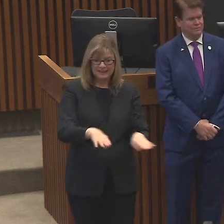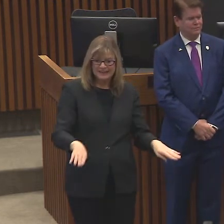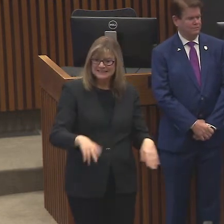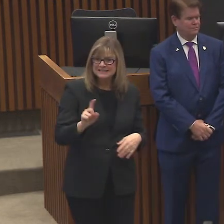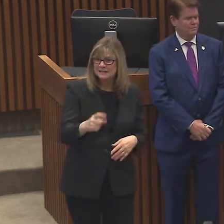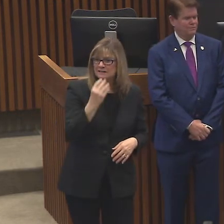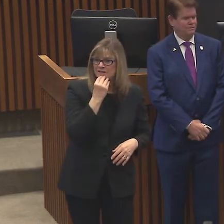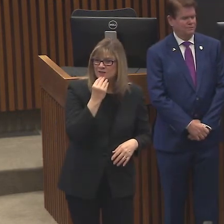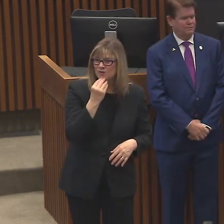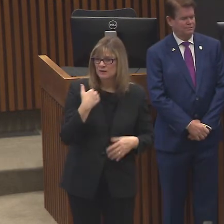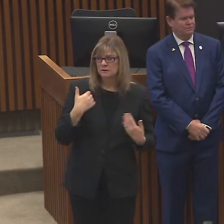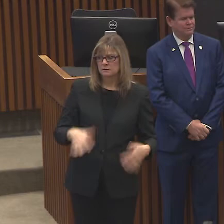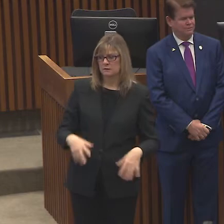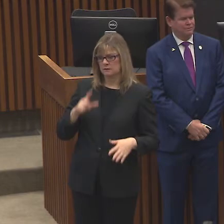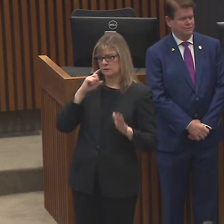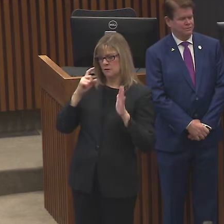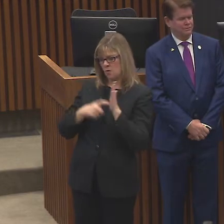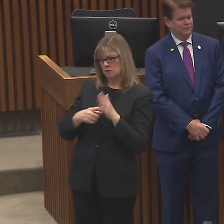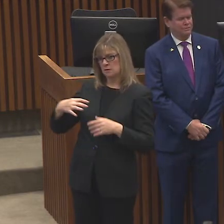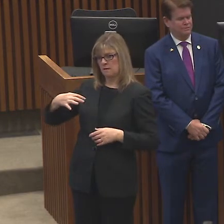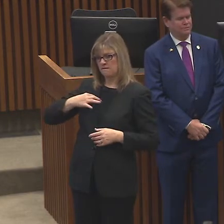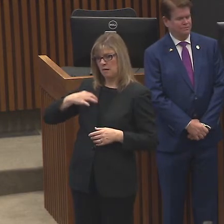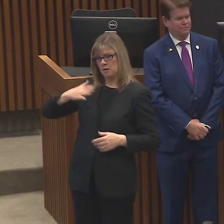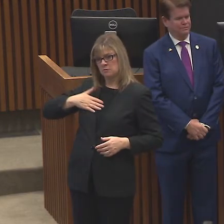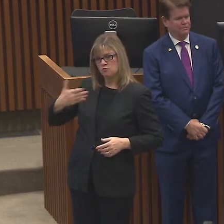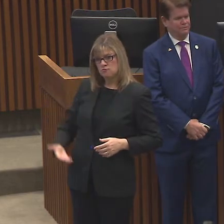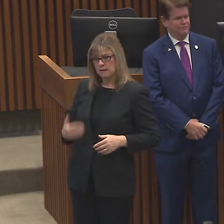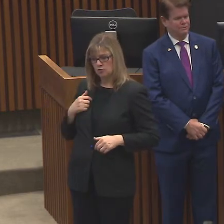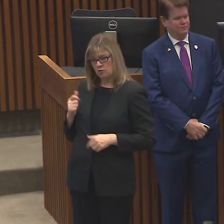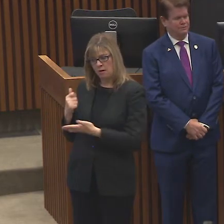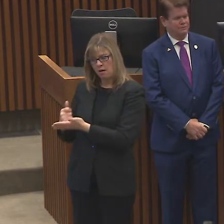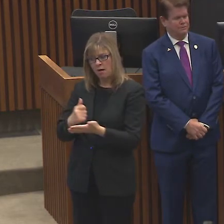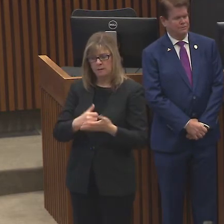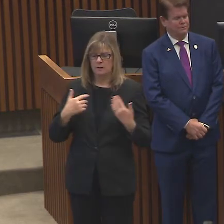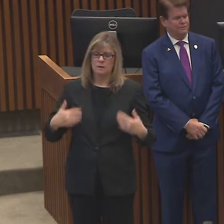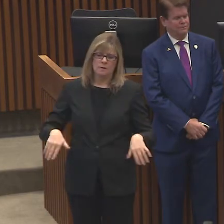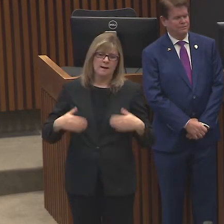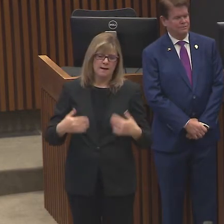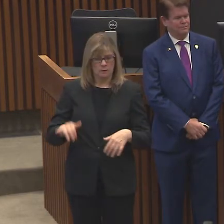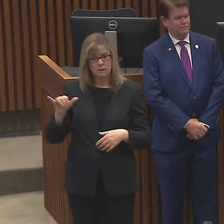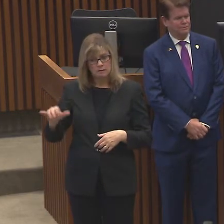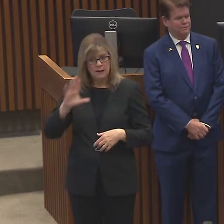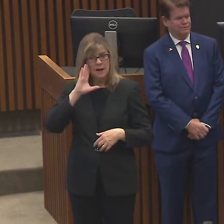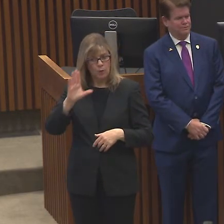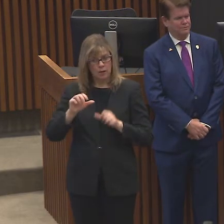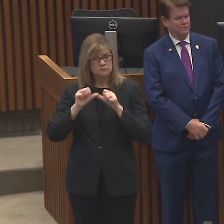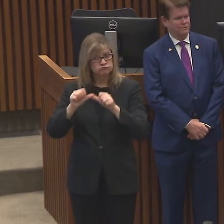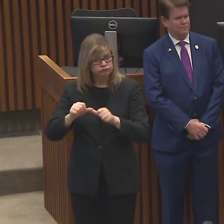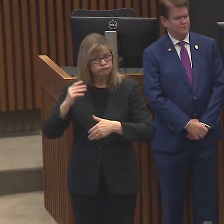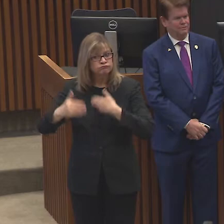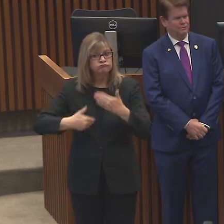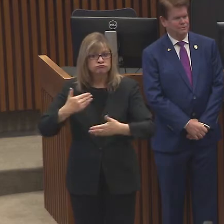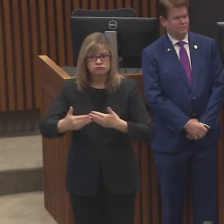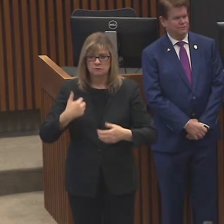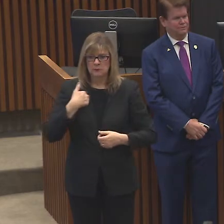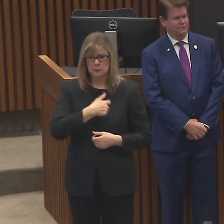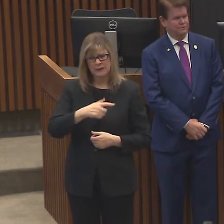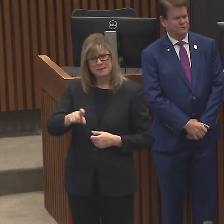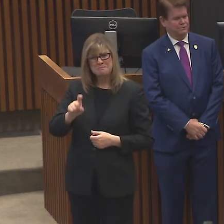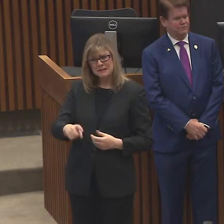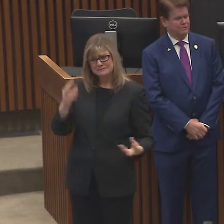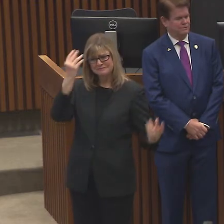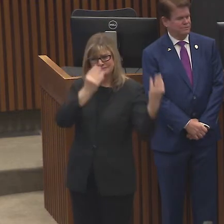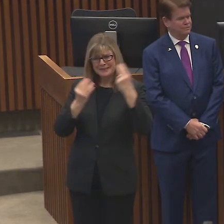demand grows, we're also seeing the volunteerism grow on that. And that's going to continue. We need to think about those kind of things.